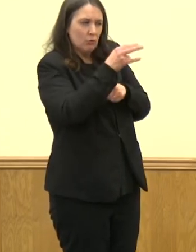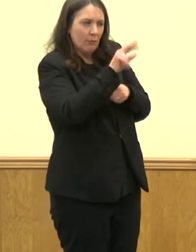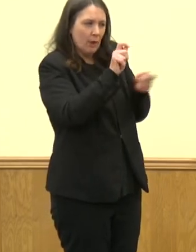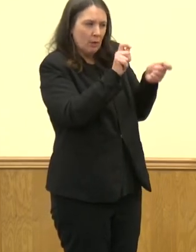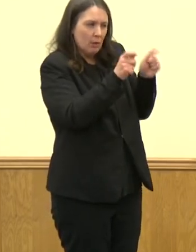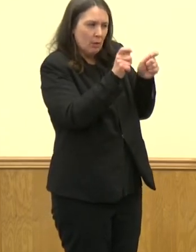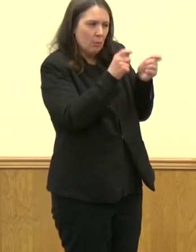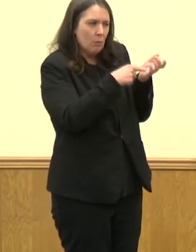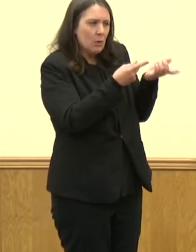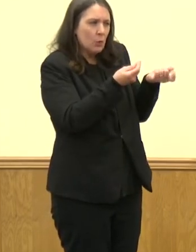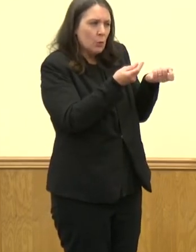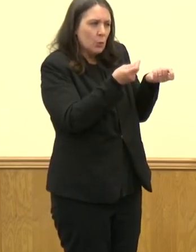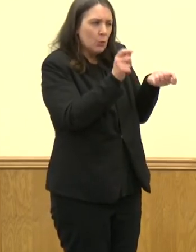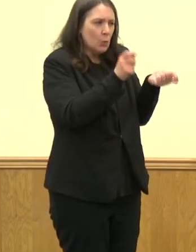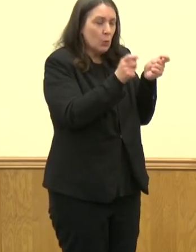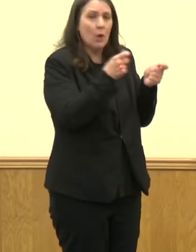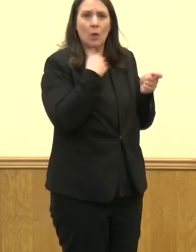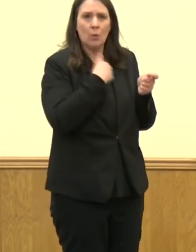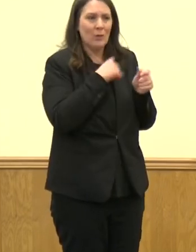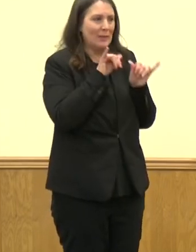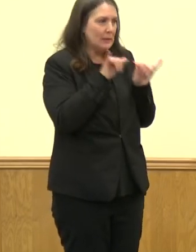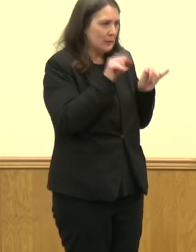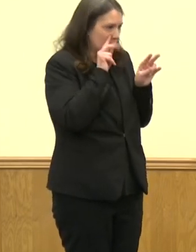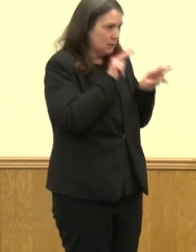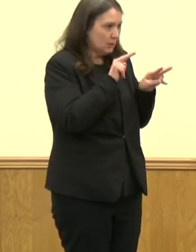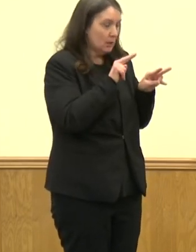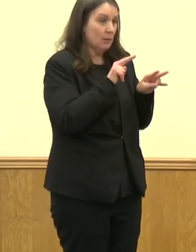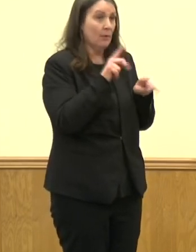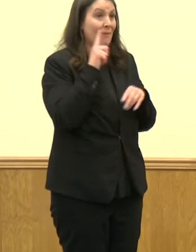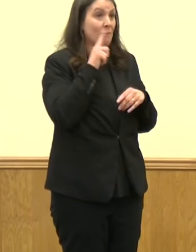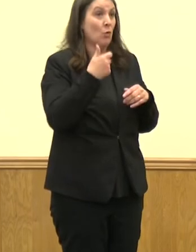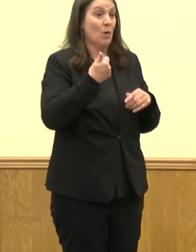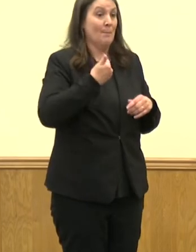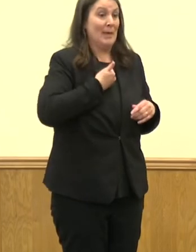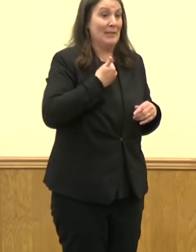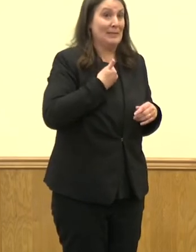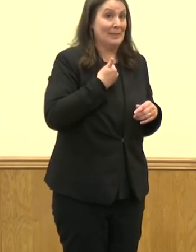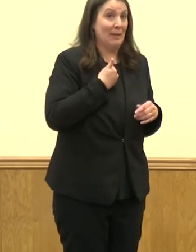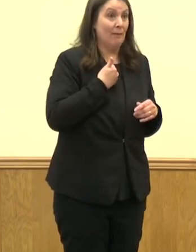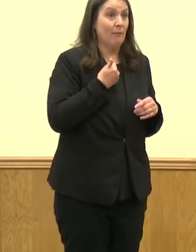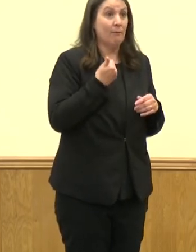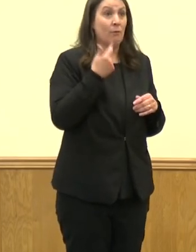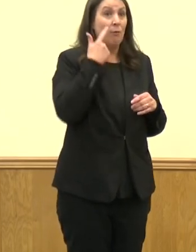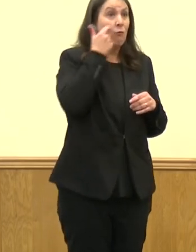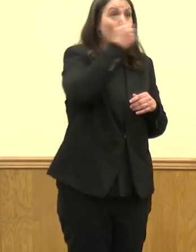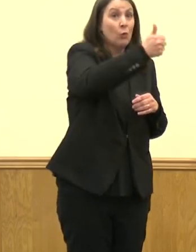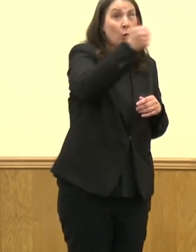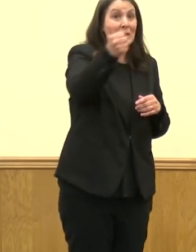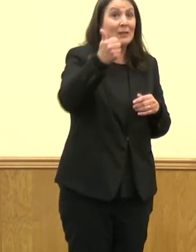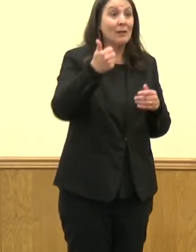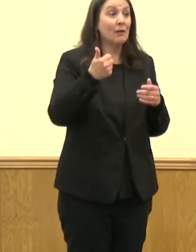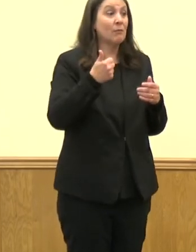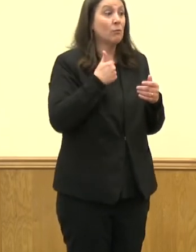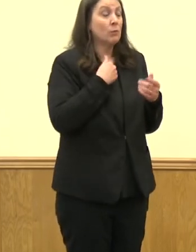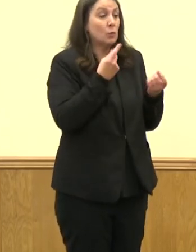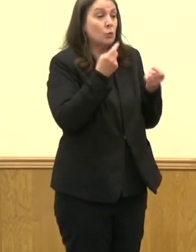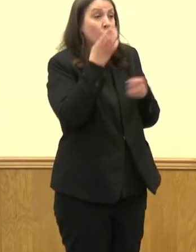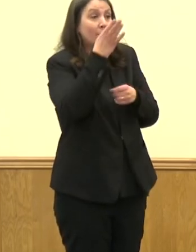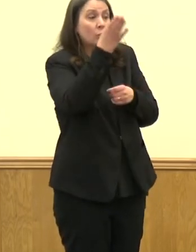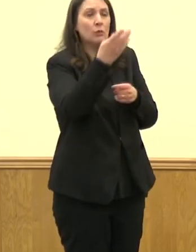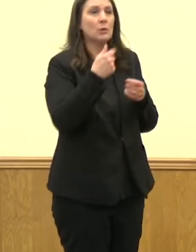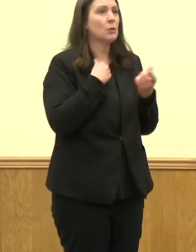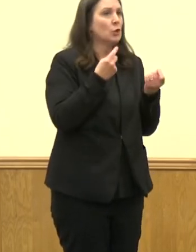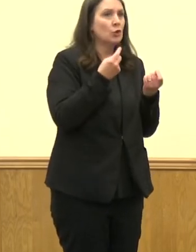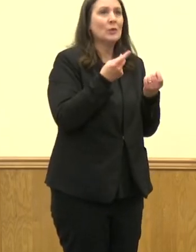So we're always going to be monitoring variants. In terms of our own peace of mind, the best thing you can do, regardless of what type of variants are coming, is continue